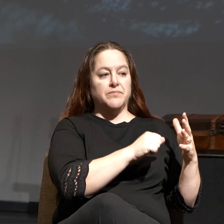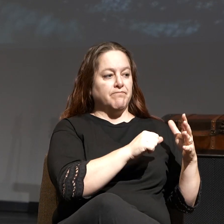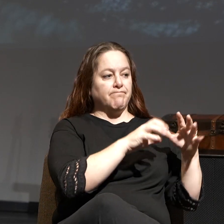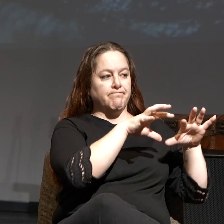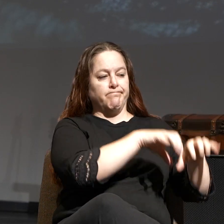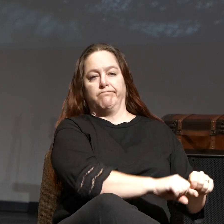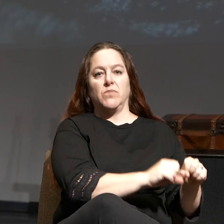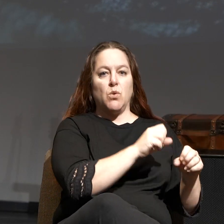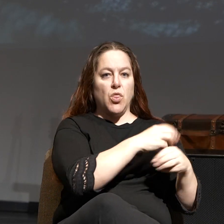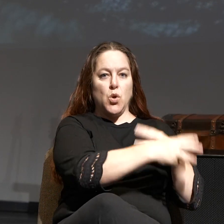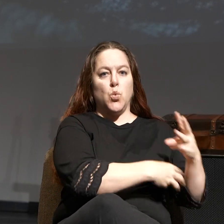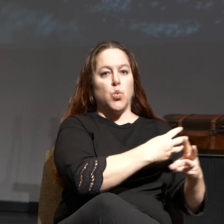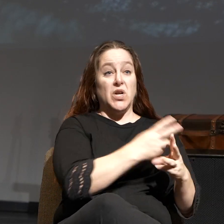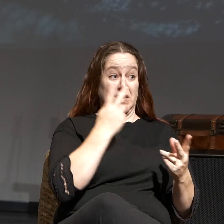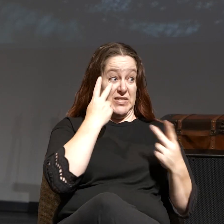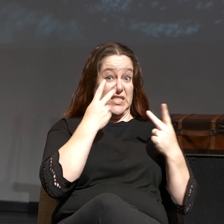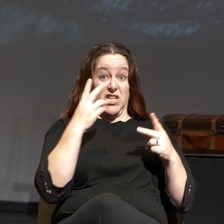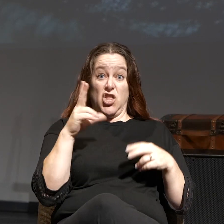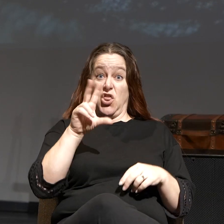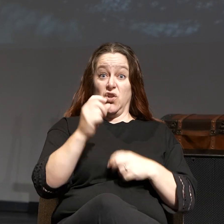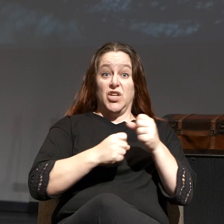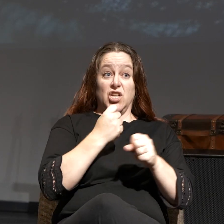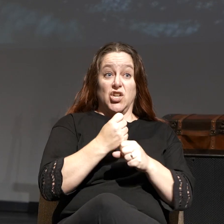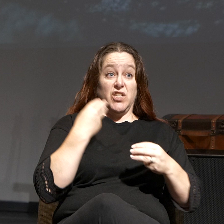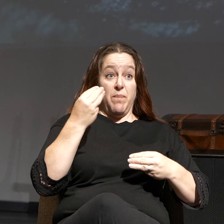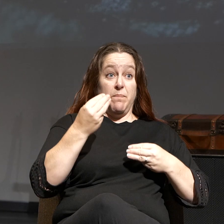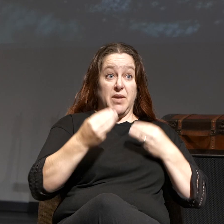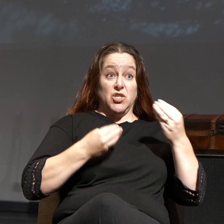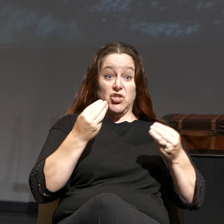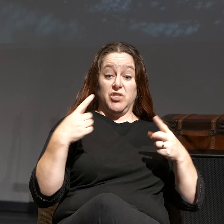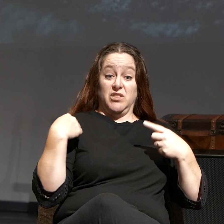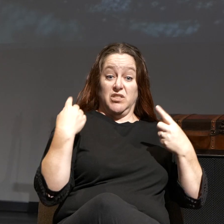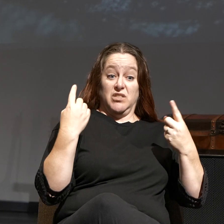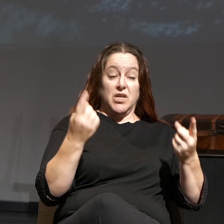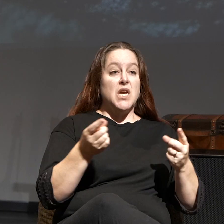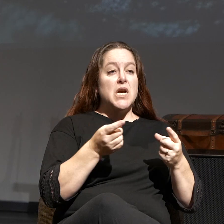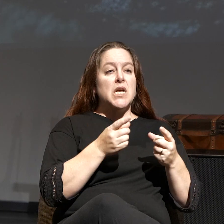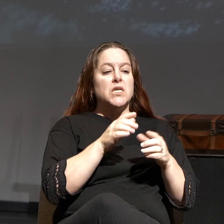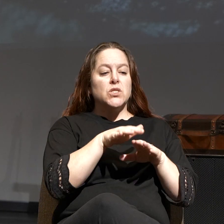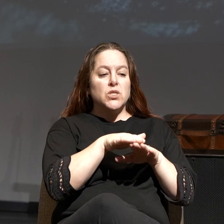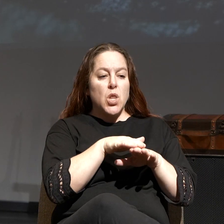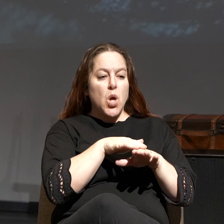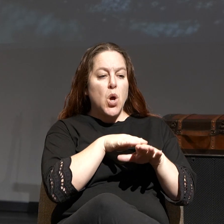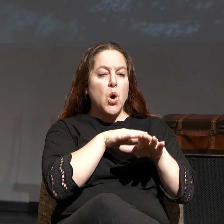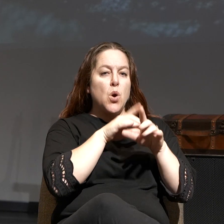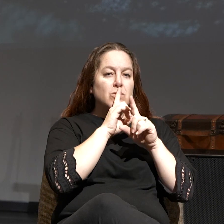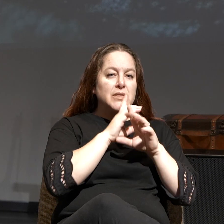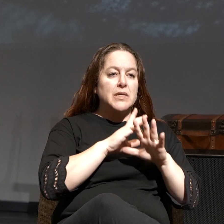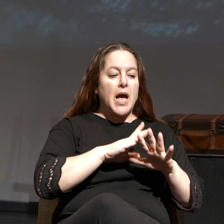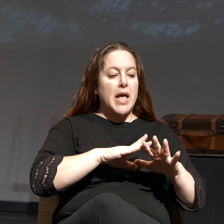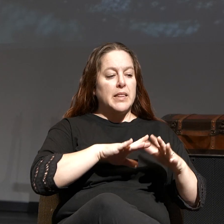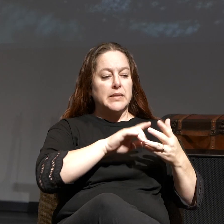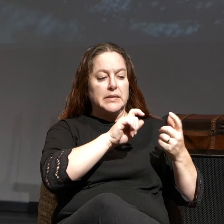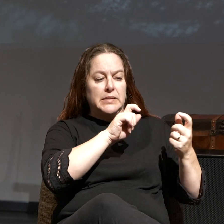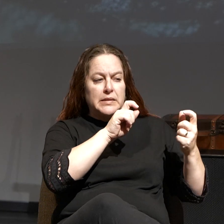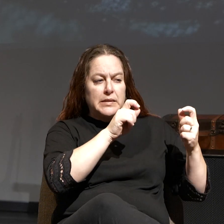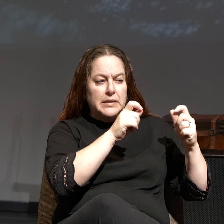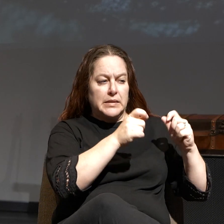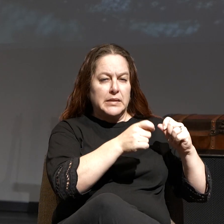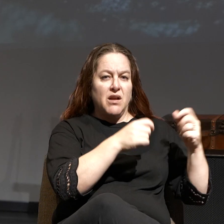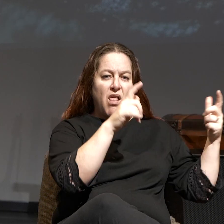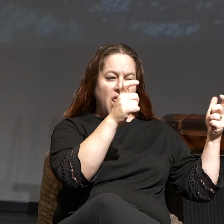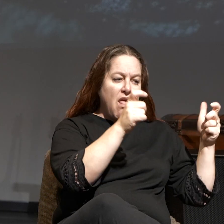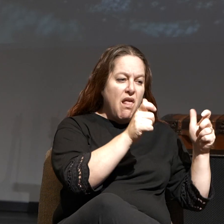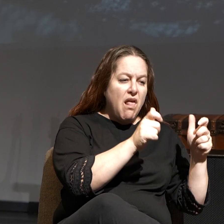In my over 30 years of ministry, I see this slow, silent toll of spiritual decay take place in